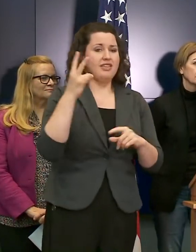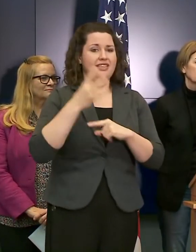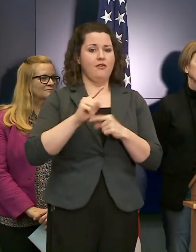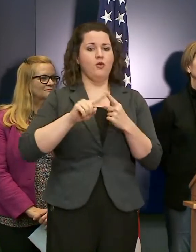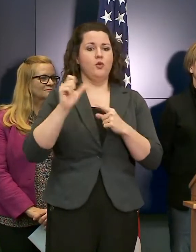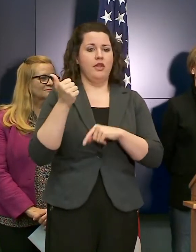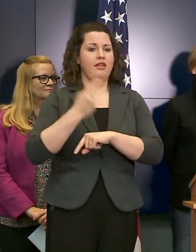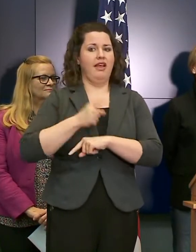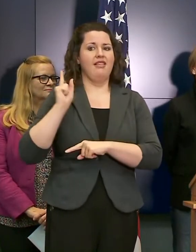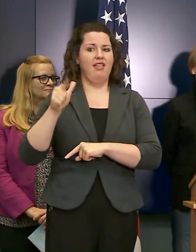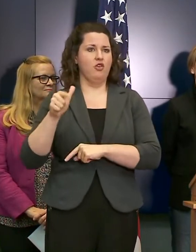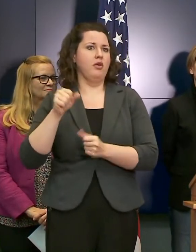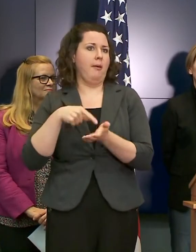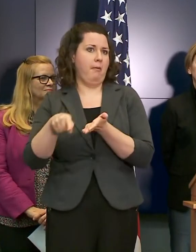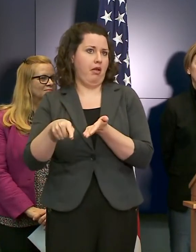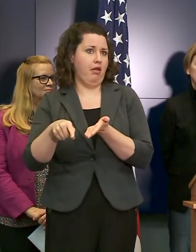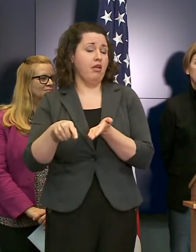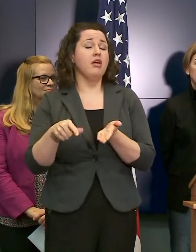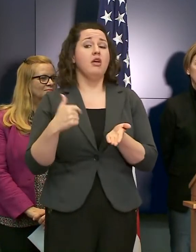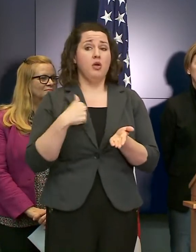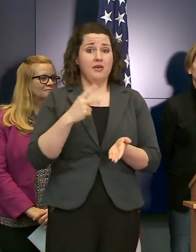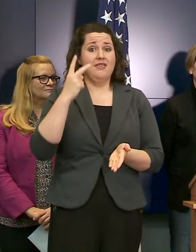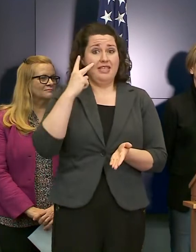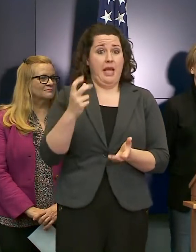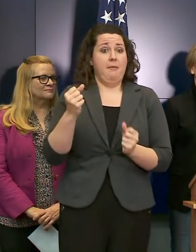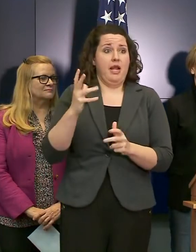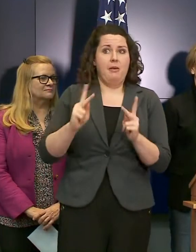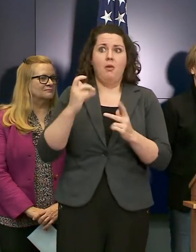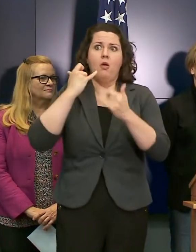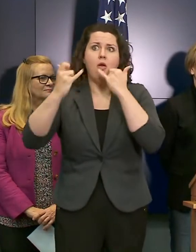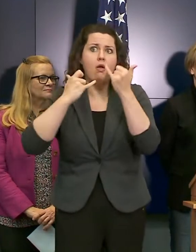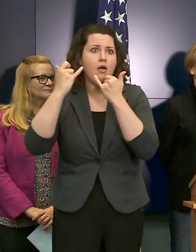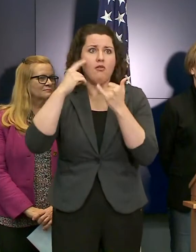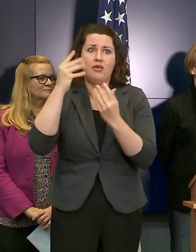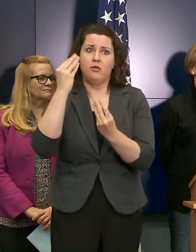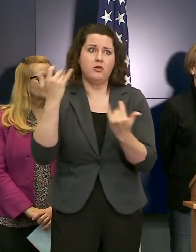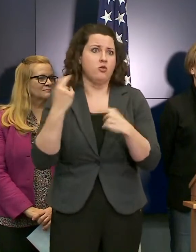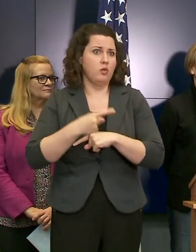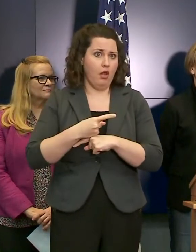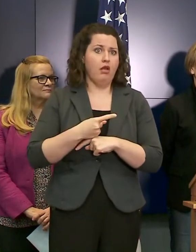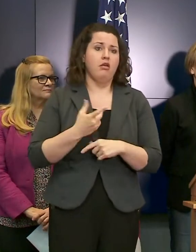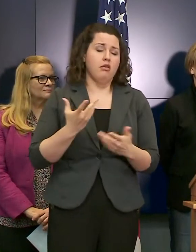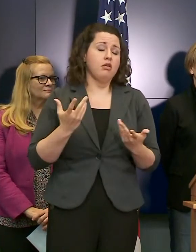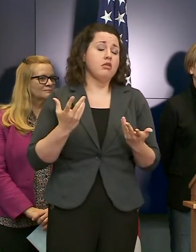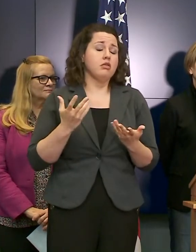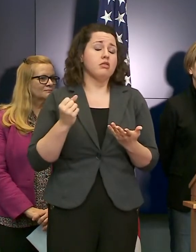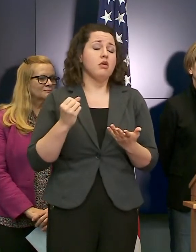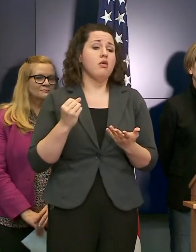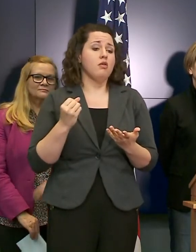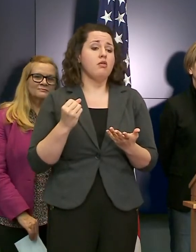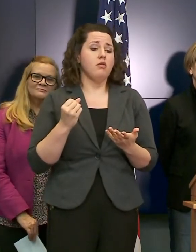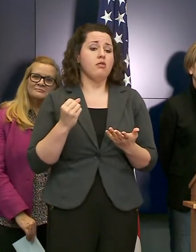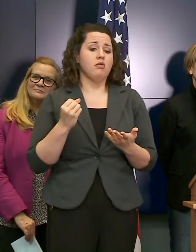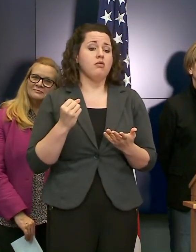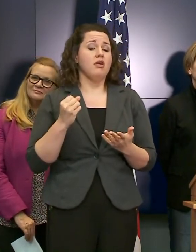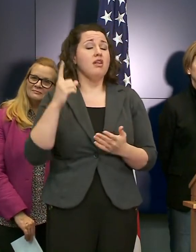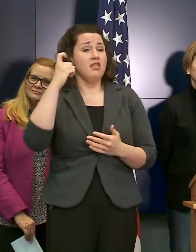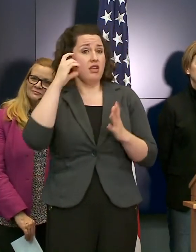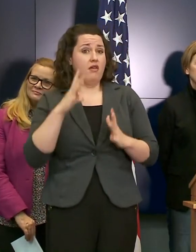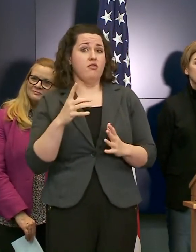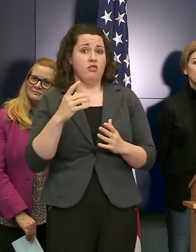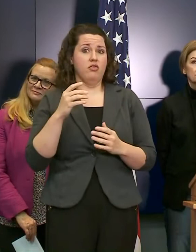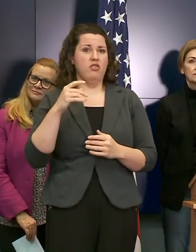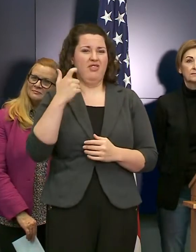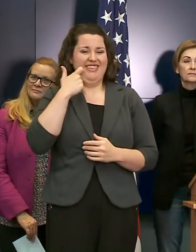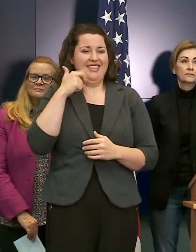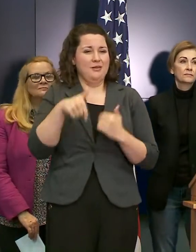initial claim. We've seen a pretty significant jump in calls for information today, so we, the governor put out a press